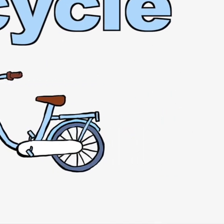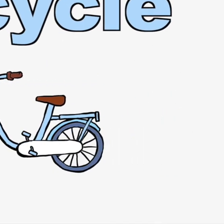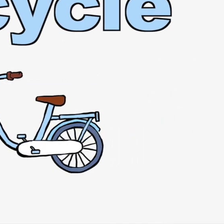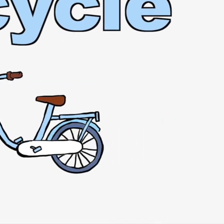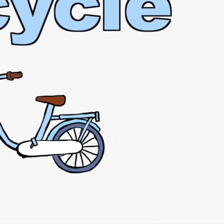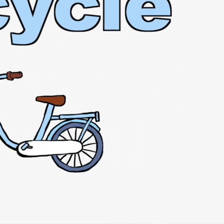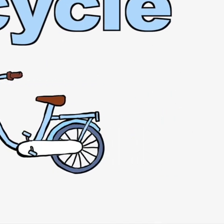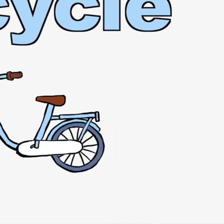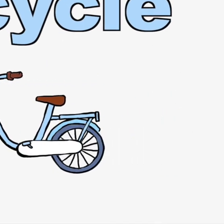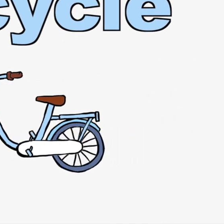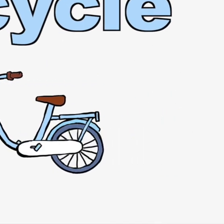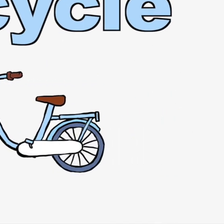Bicycle